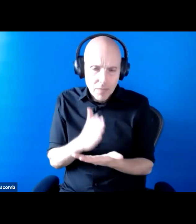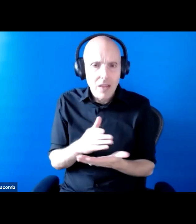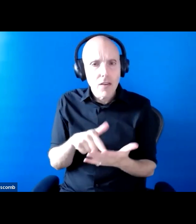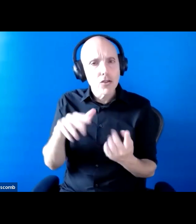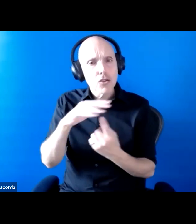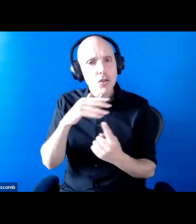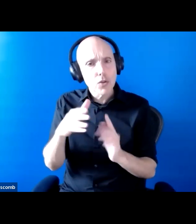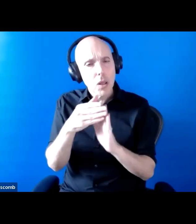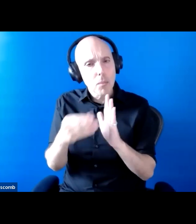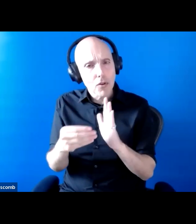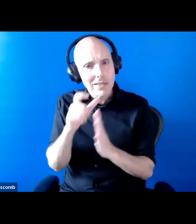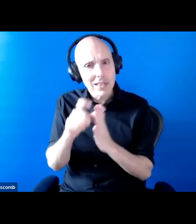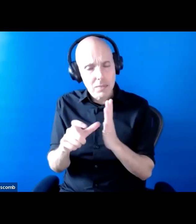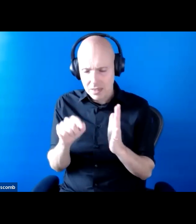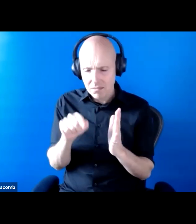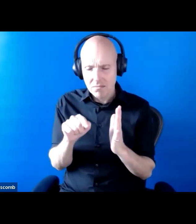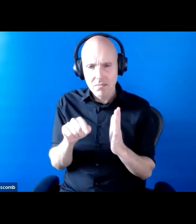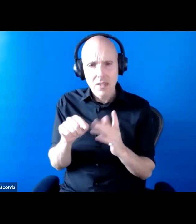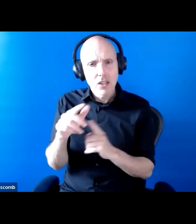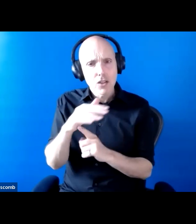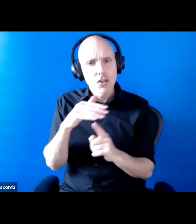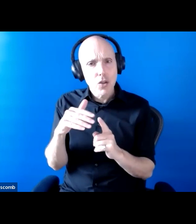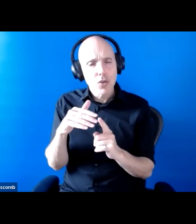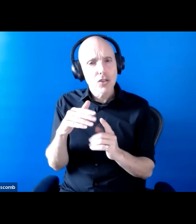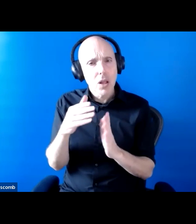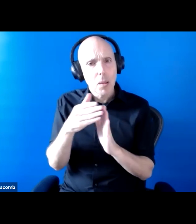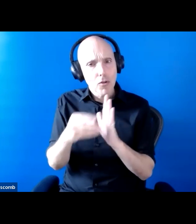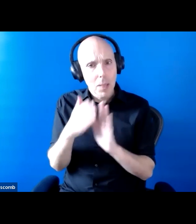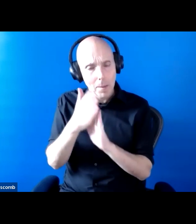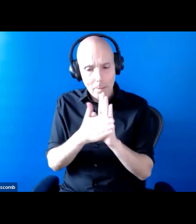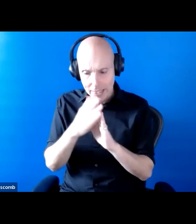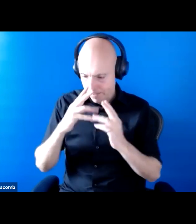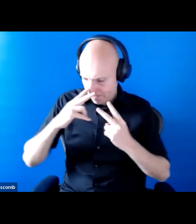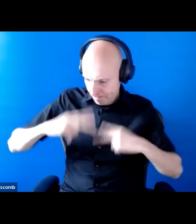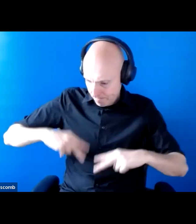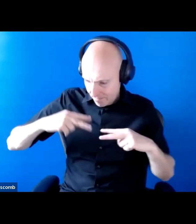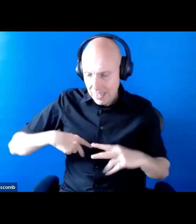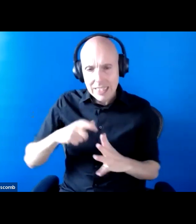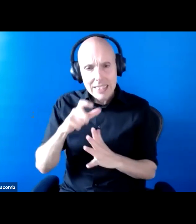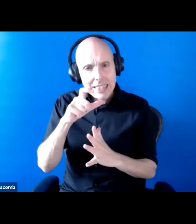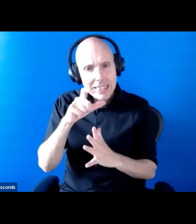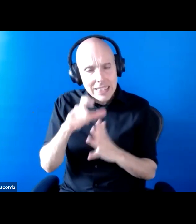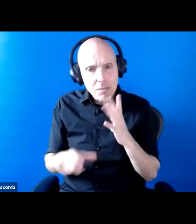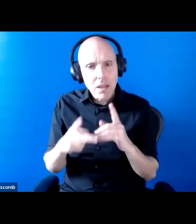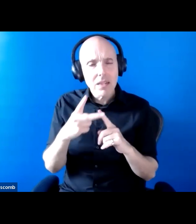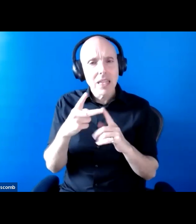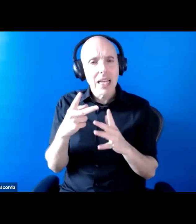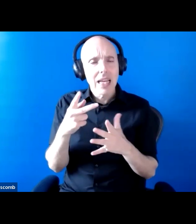puts a focus on not our impairments or our conditions. Although, of course, there is a place for that,